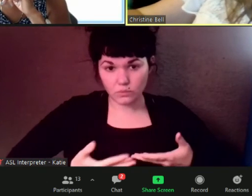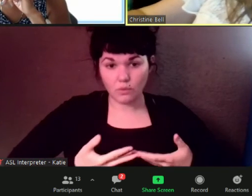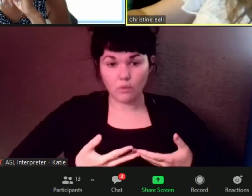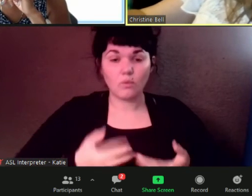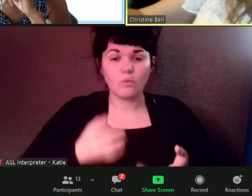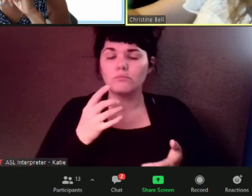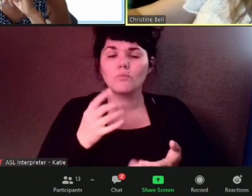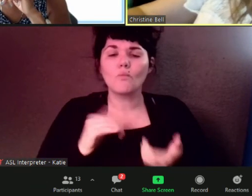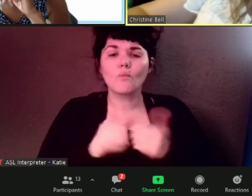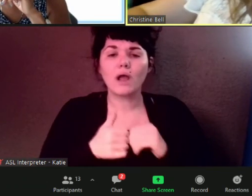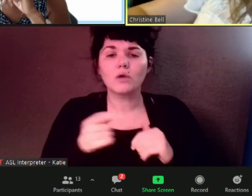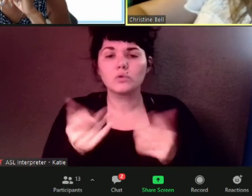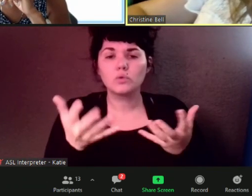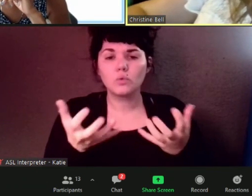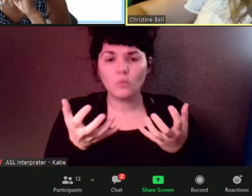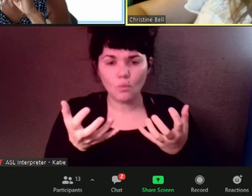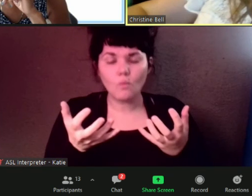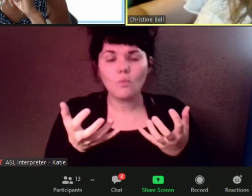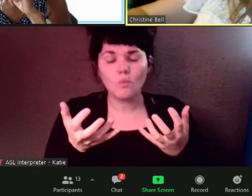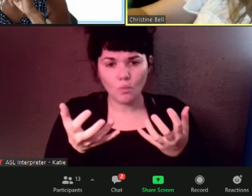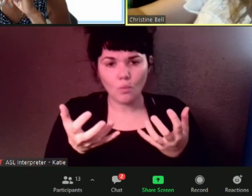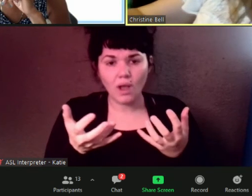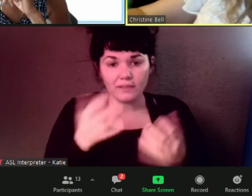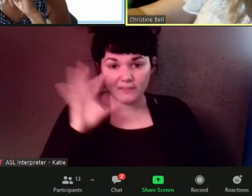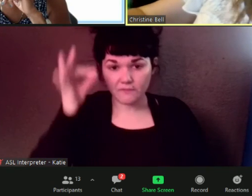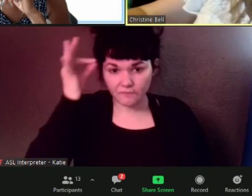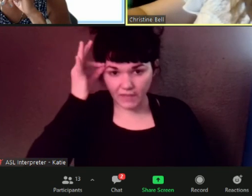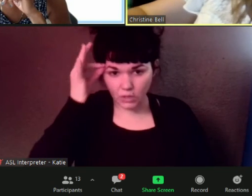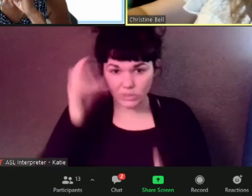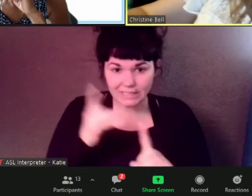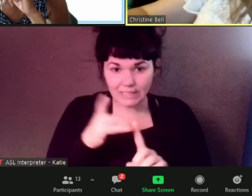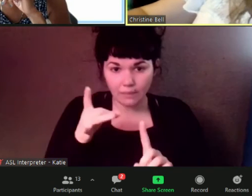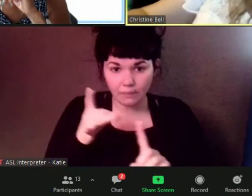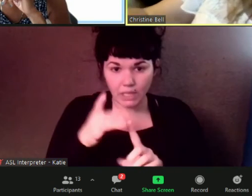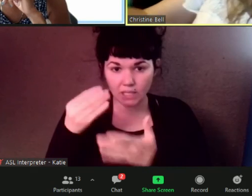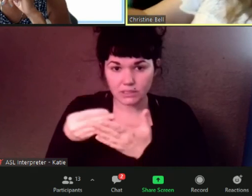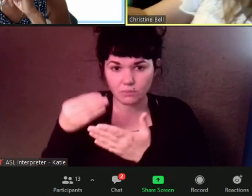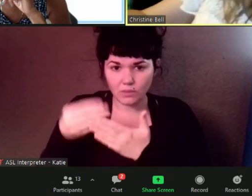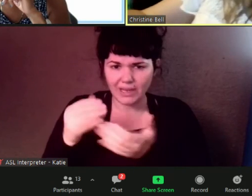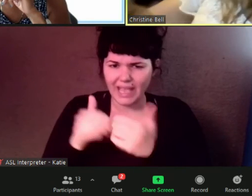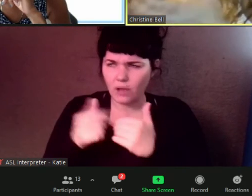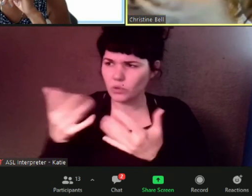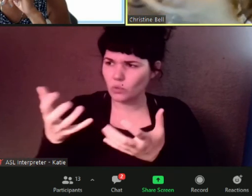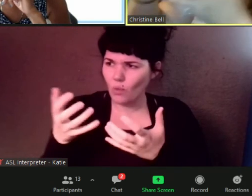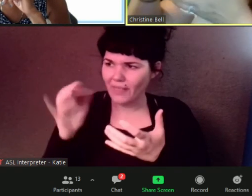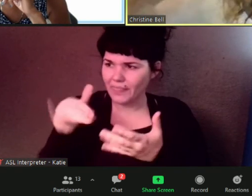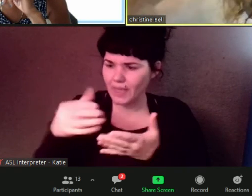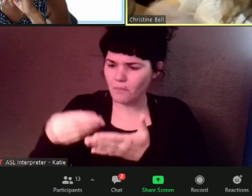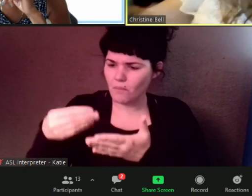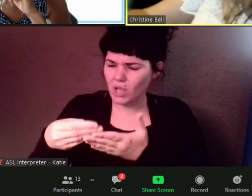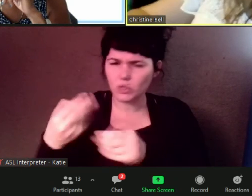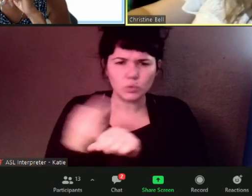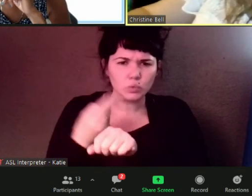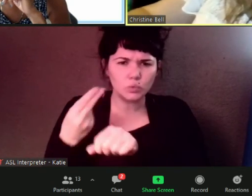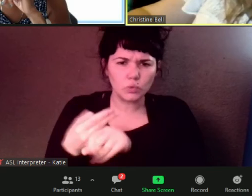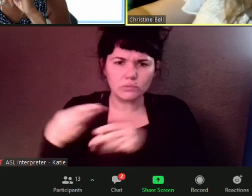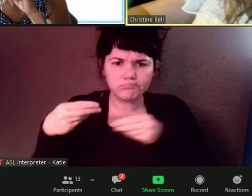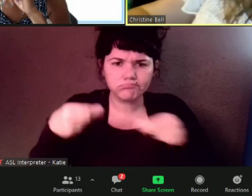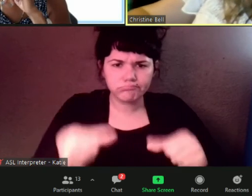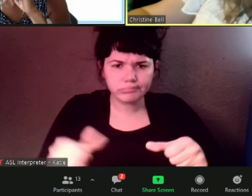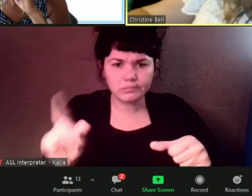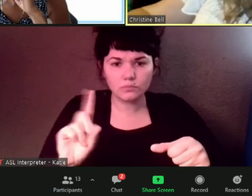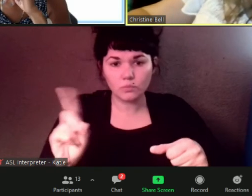dollars that are coming down from the federal government and into the state of michigan how you see those those dollars